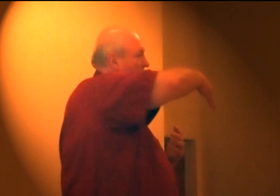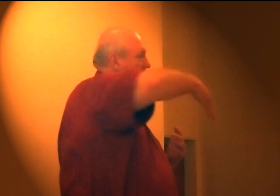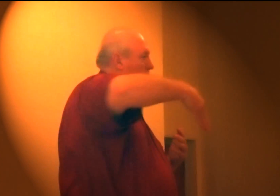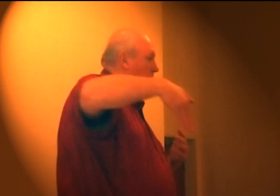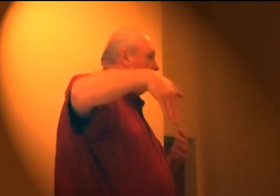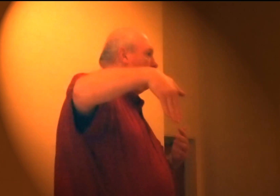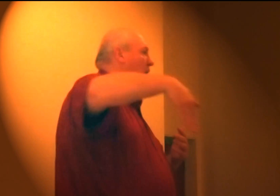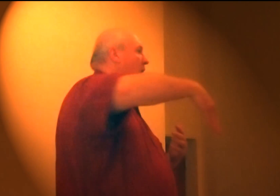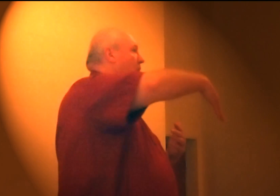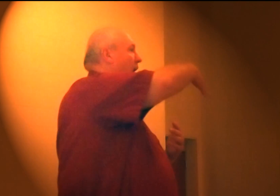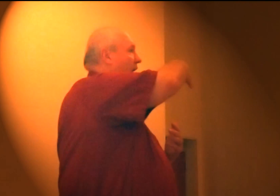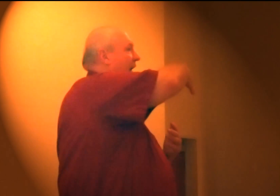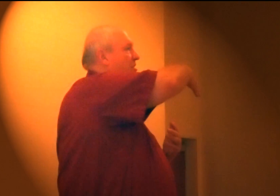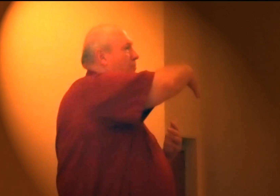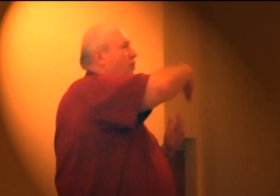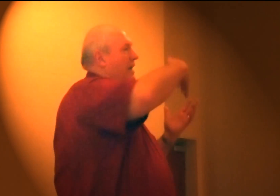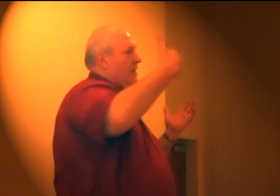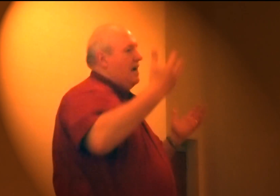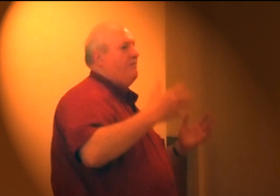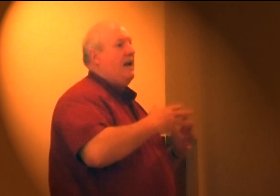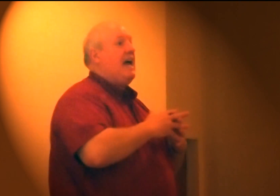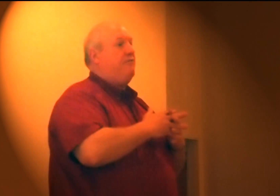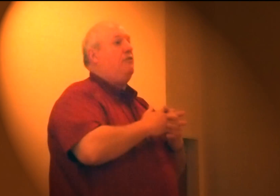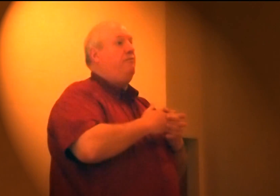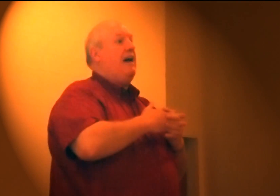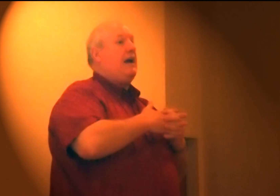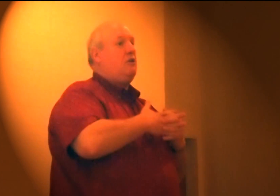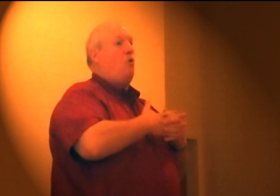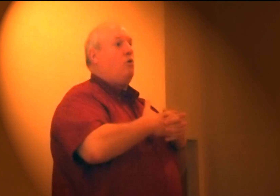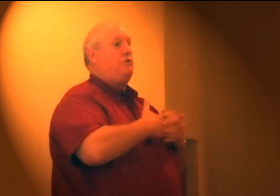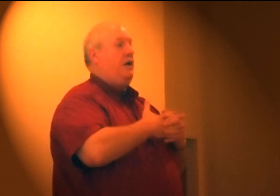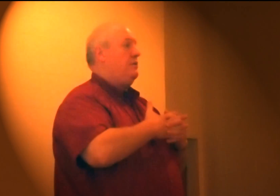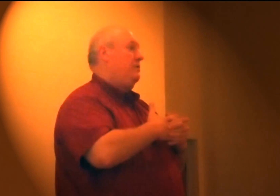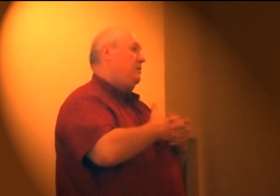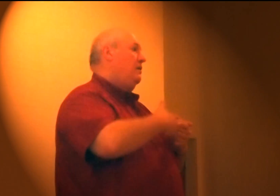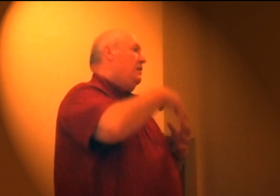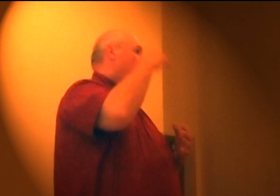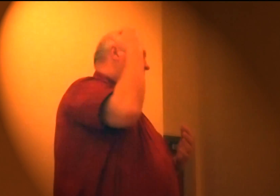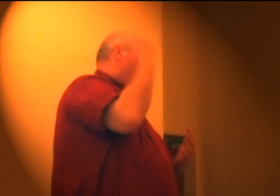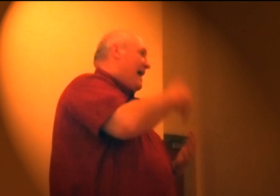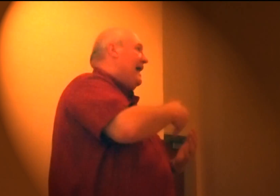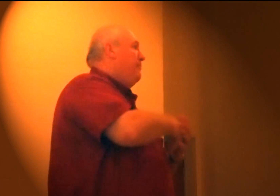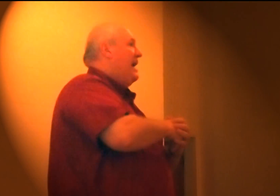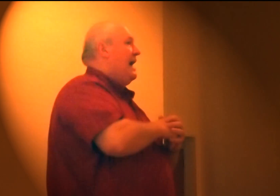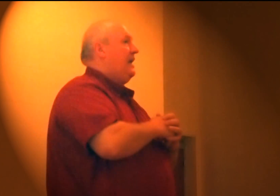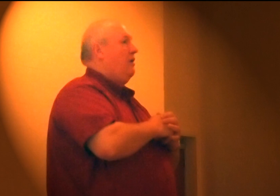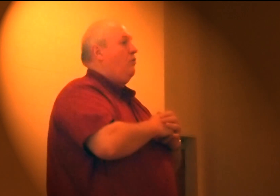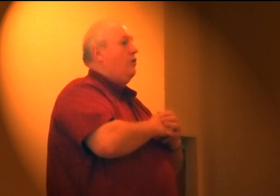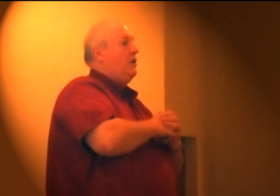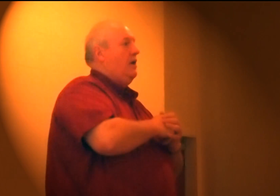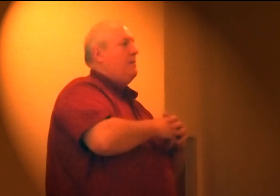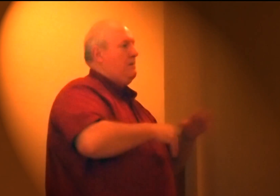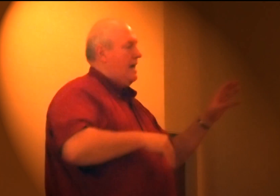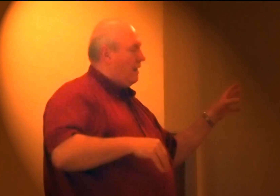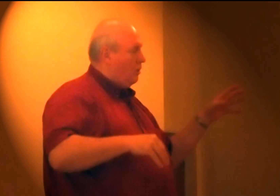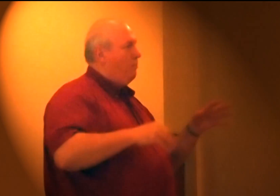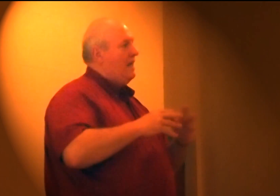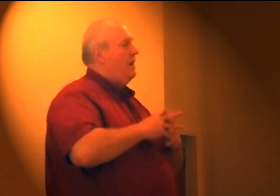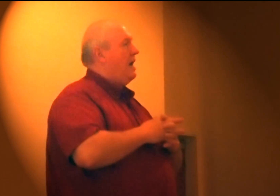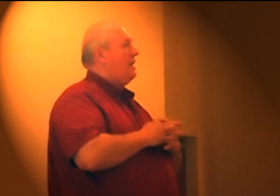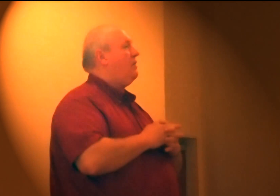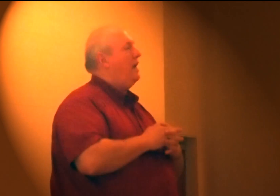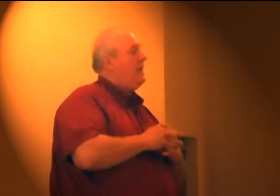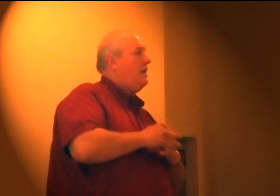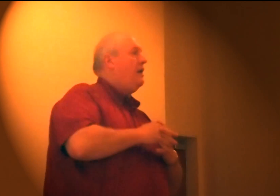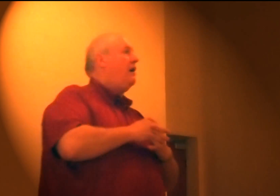toe of the dam and actually put in kind of an after the fact core trench pack it back in real good maybe add a